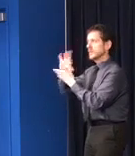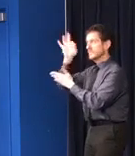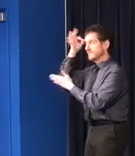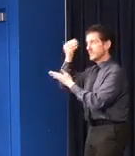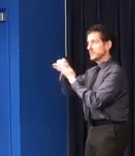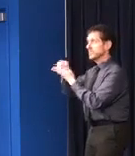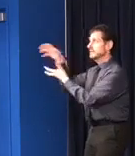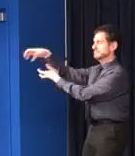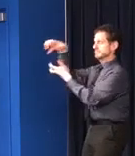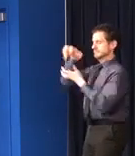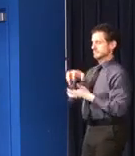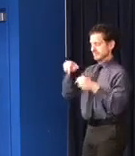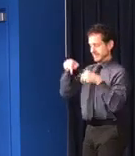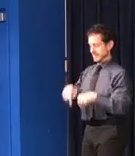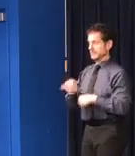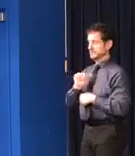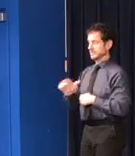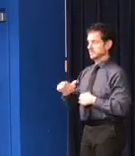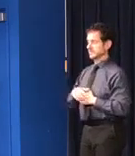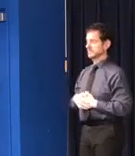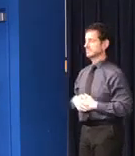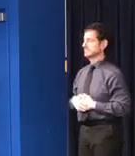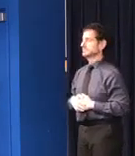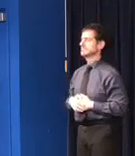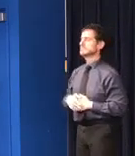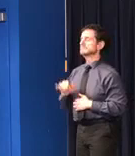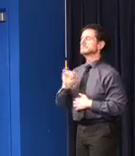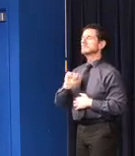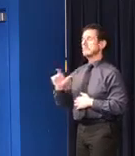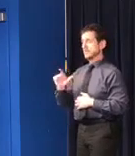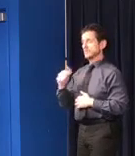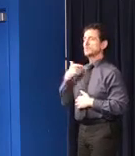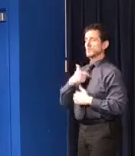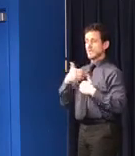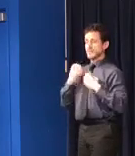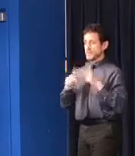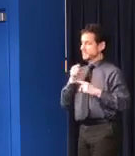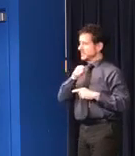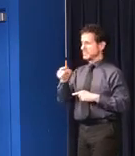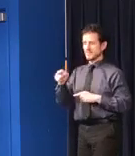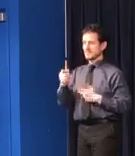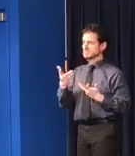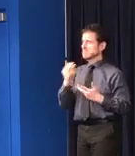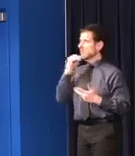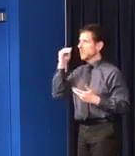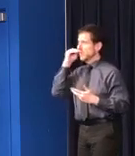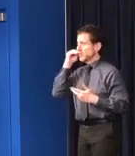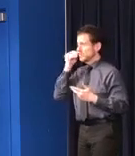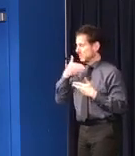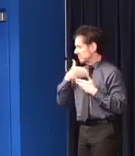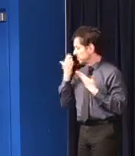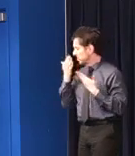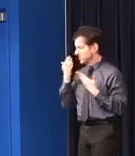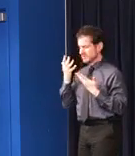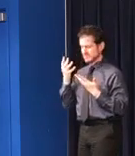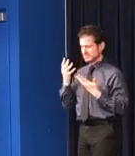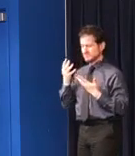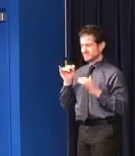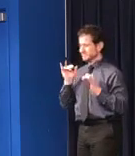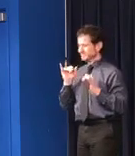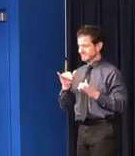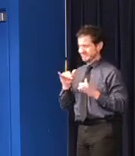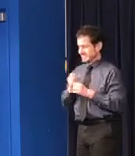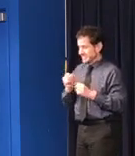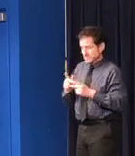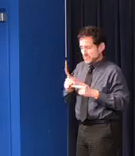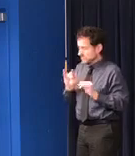to Illinois. Illinois is also home to many residents who don't have a permanent home to stay in. DHS has gone through its budget